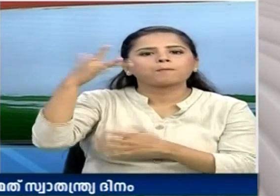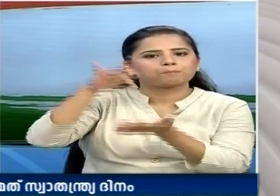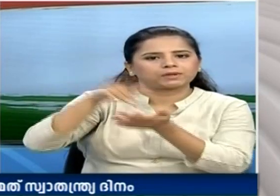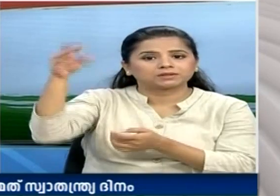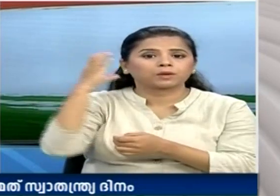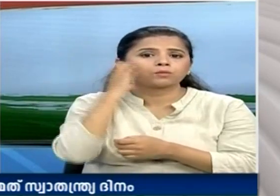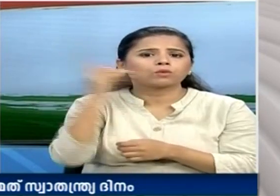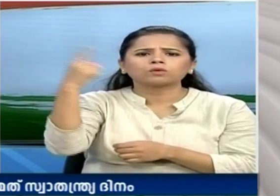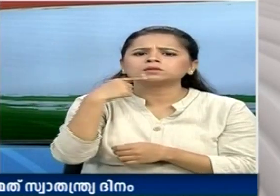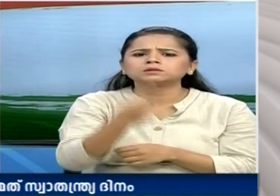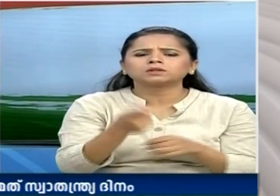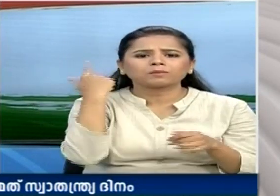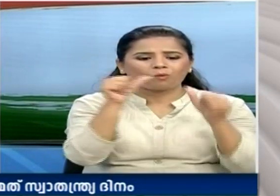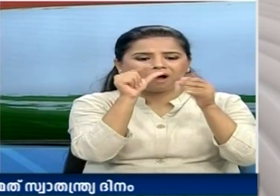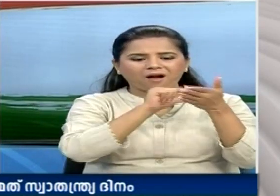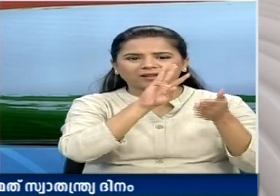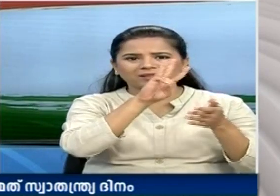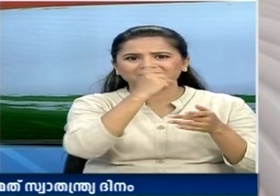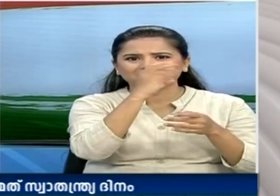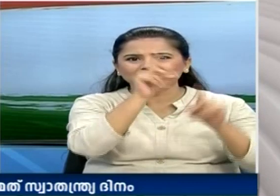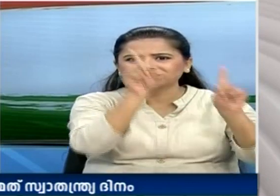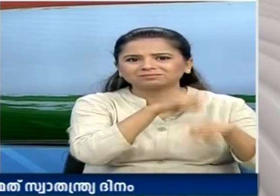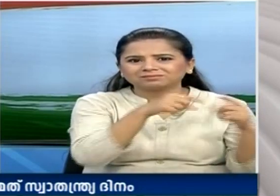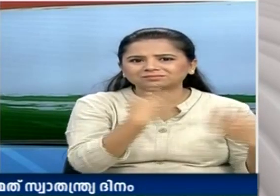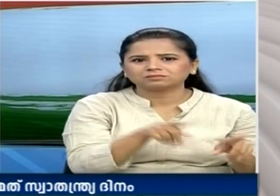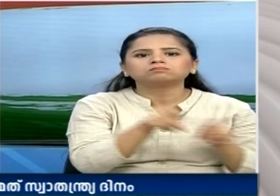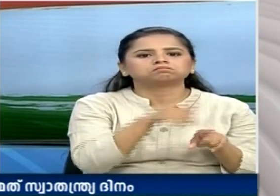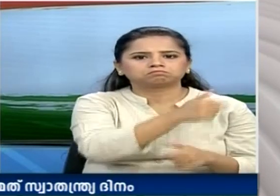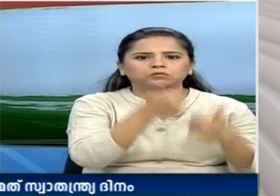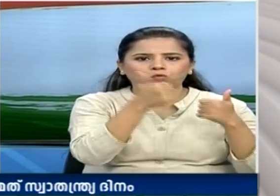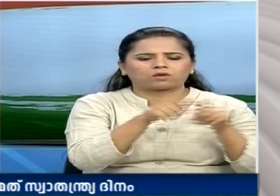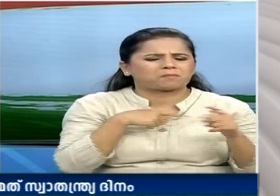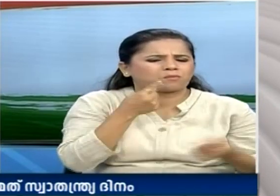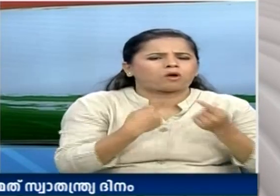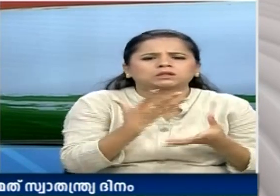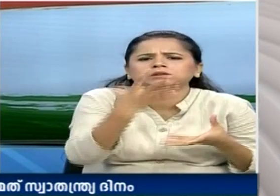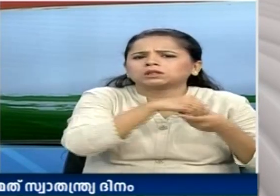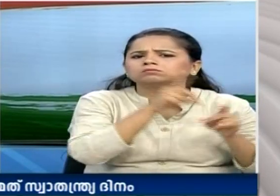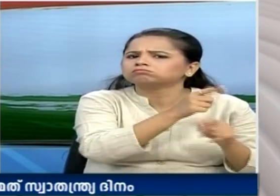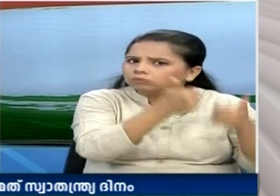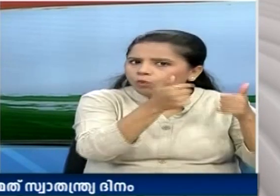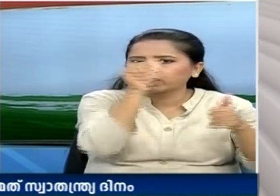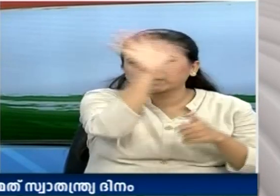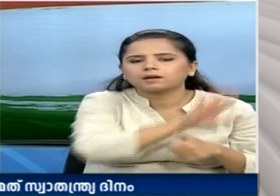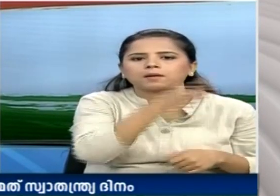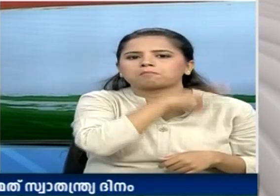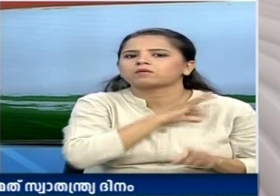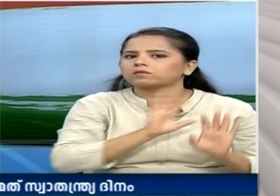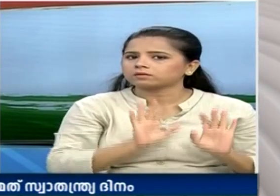says that the decision on Article 370 is a step above politics and in the interest of the nation. He says now every Indian